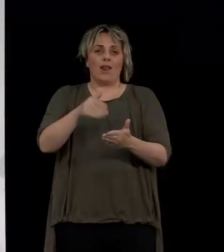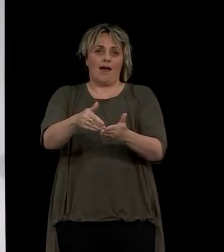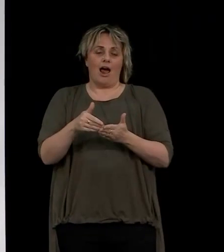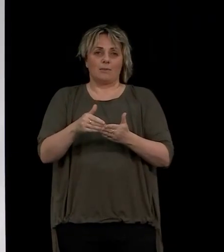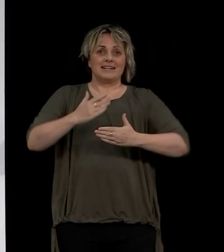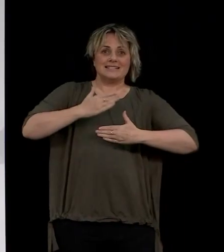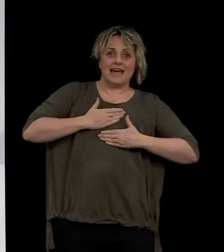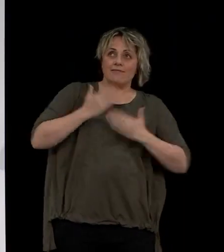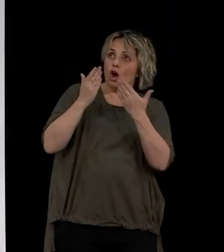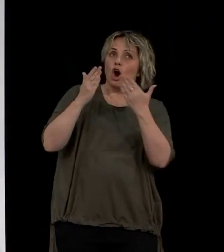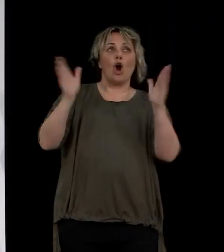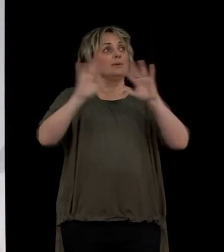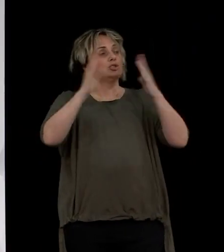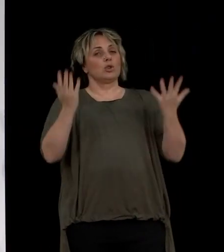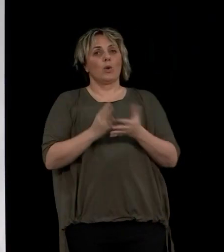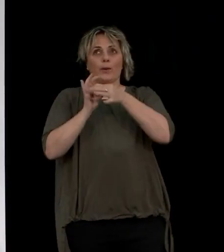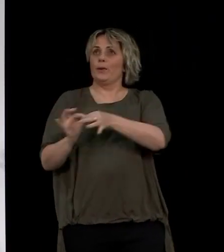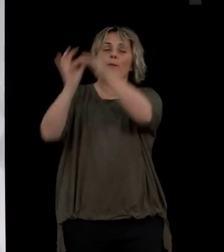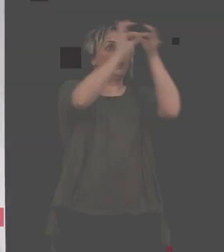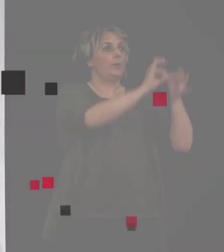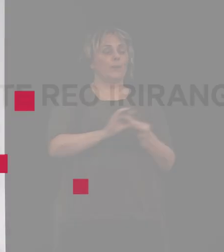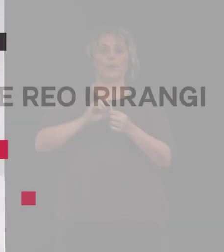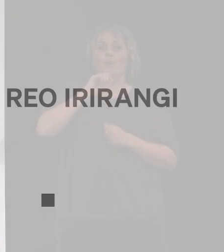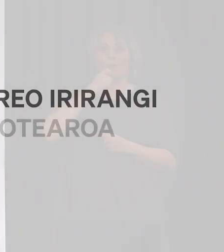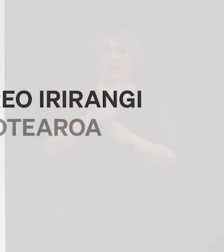reconnection to the world and a reconnection with one another.